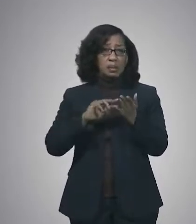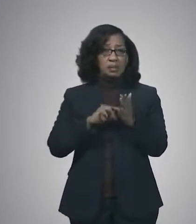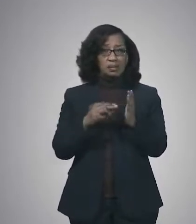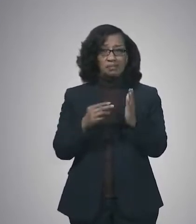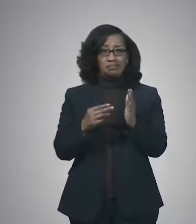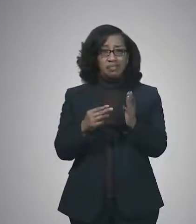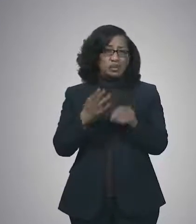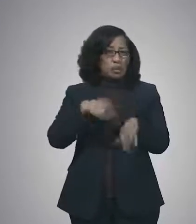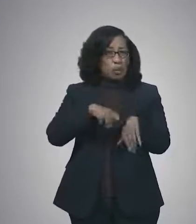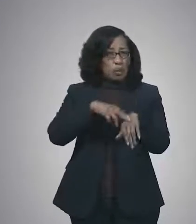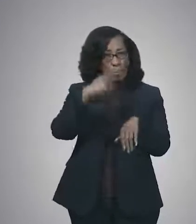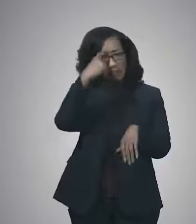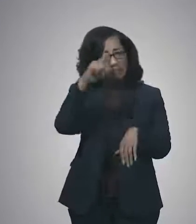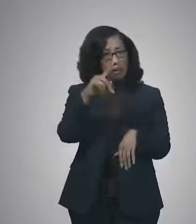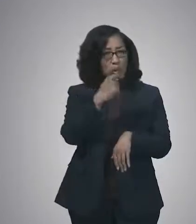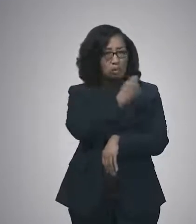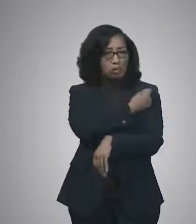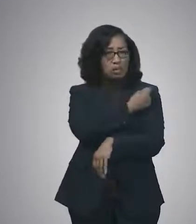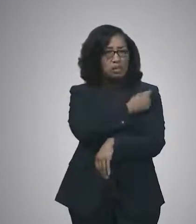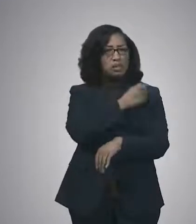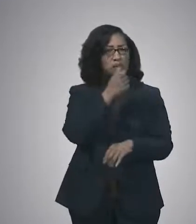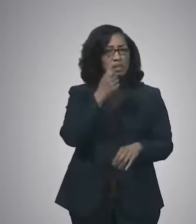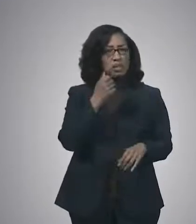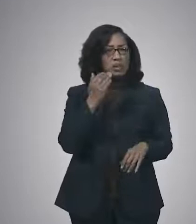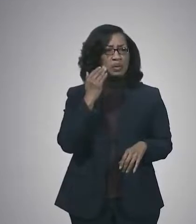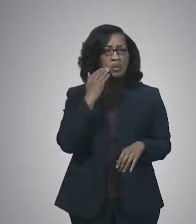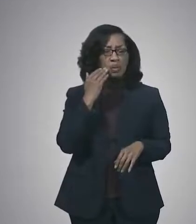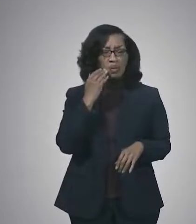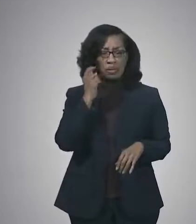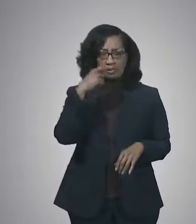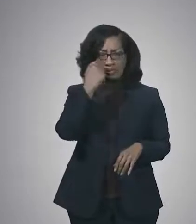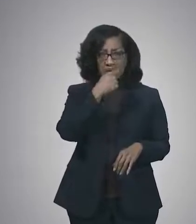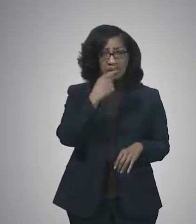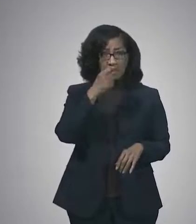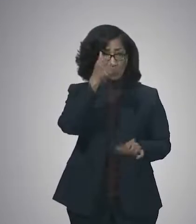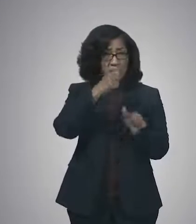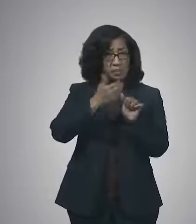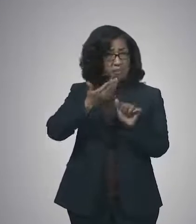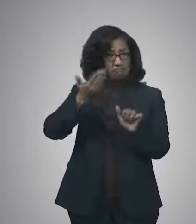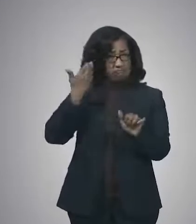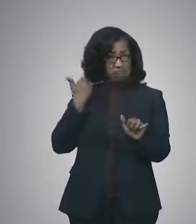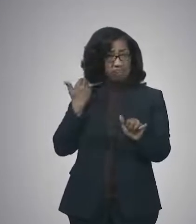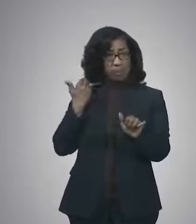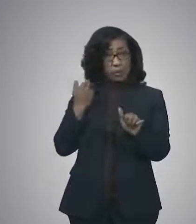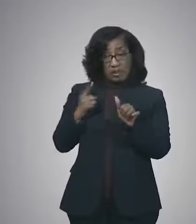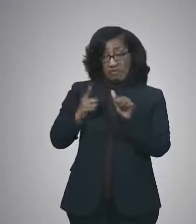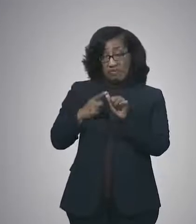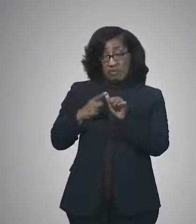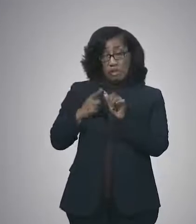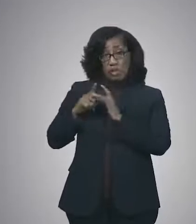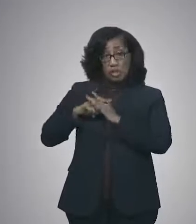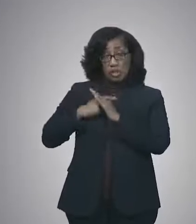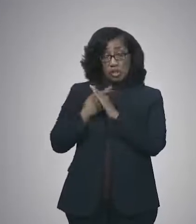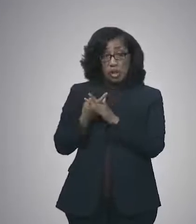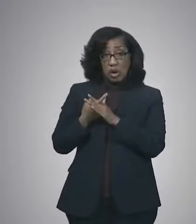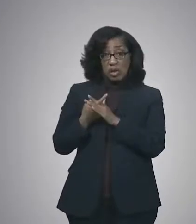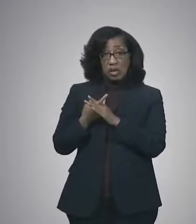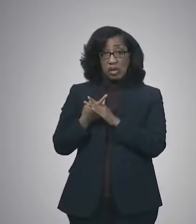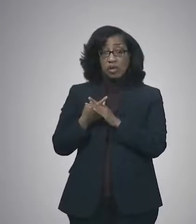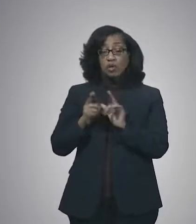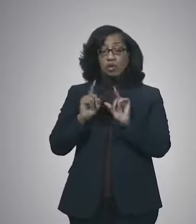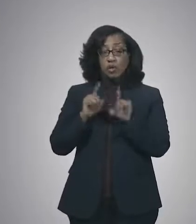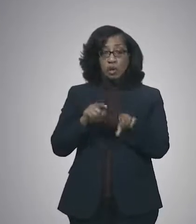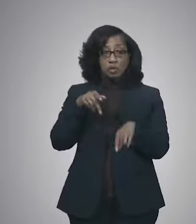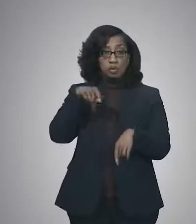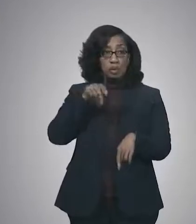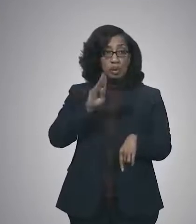Just as we had the normalization of testing, you'll recall early in the pandemic, the public testing sites were really the only place you could